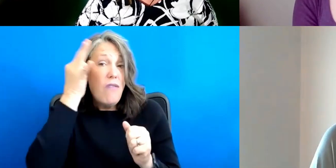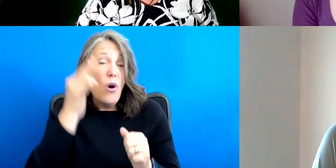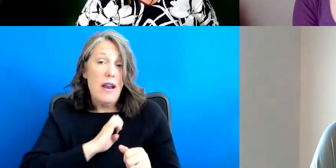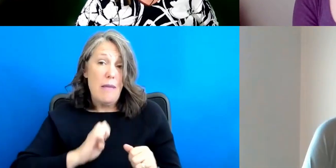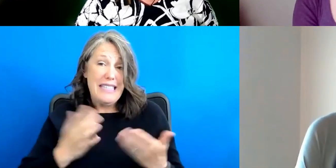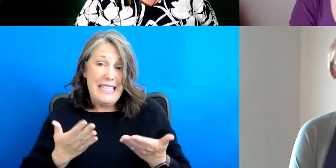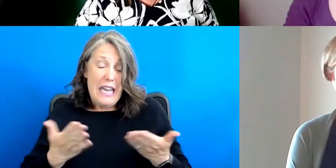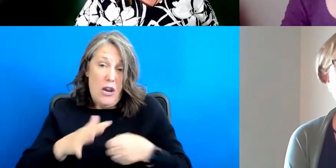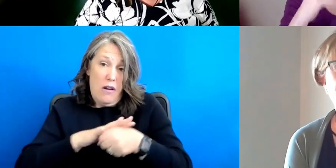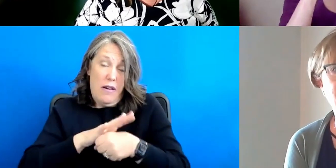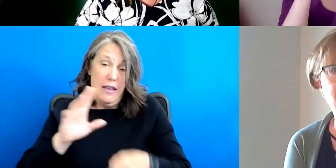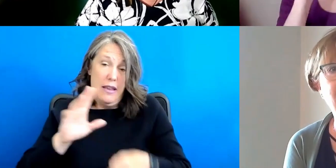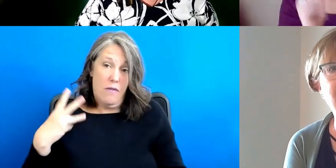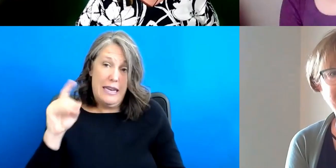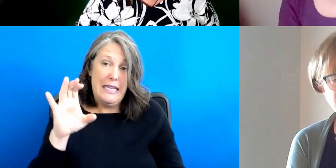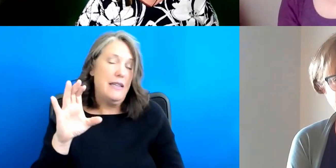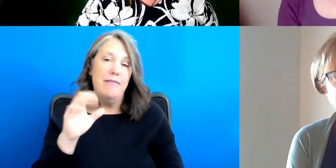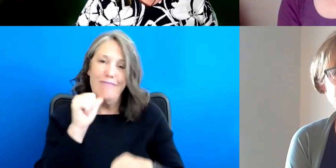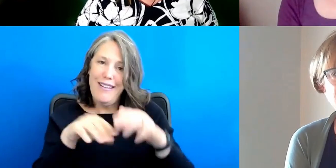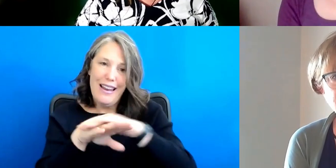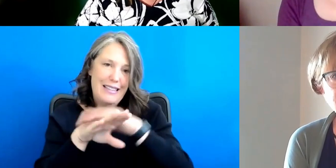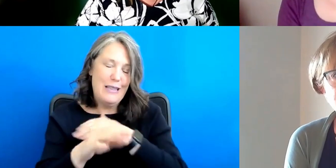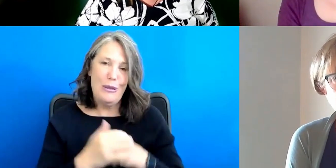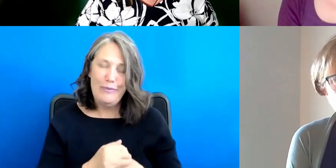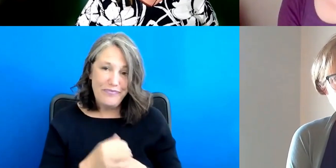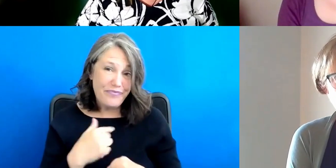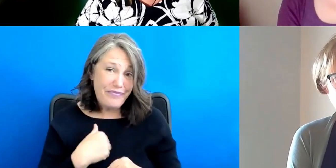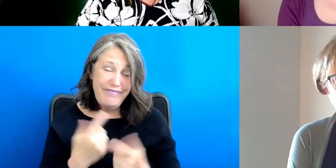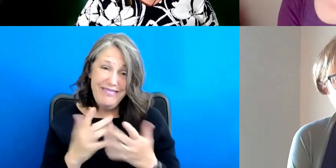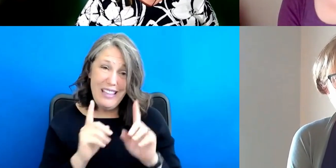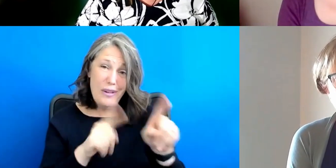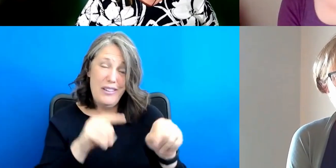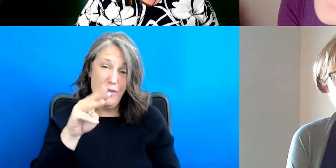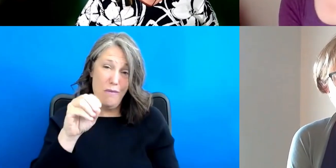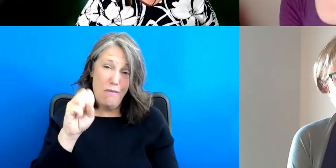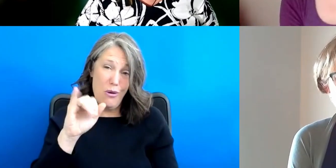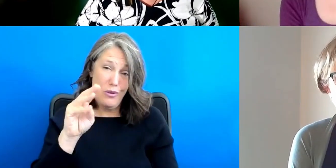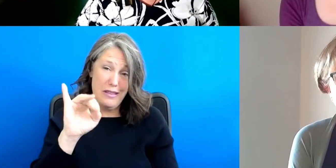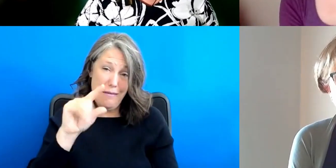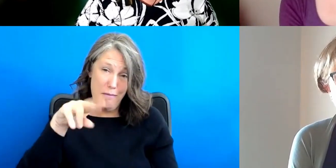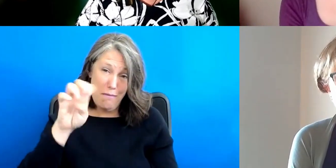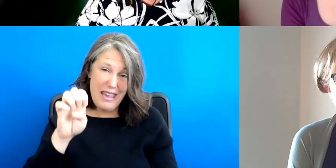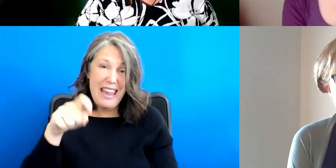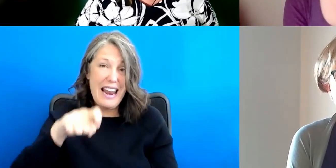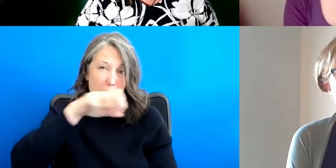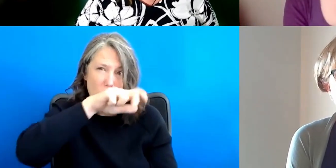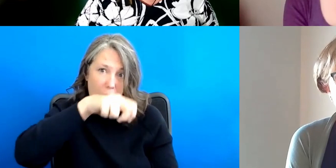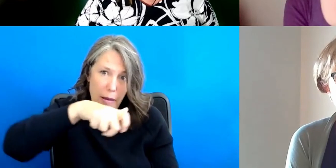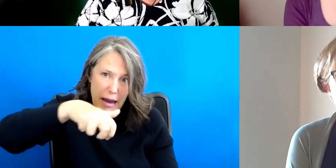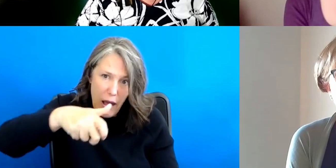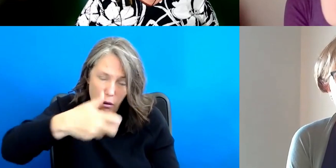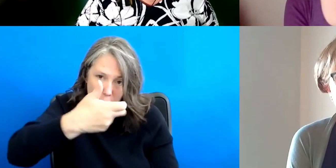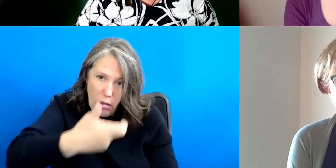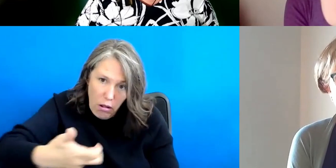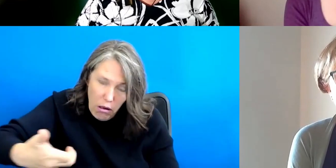DC that aren't accessible. I went to the embassy of Mozambique and had to climb down like a flight of stairs